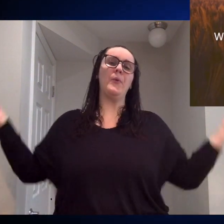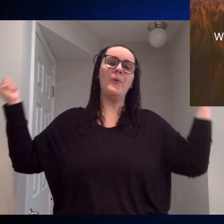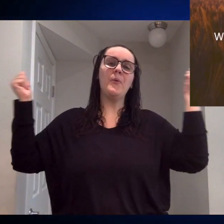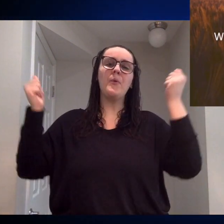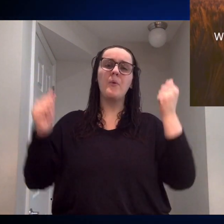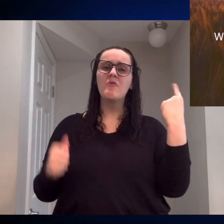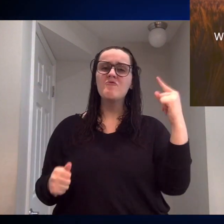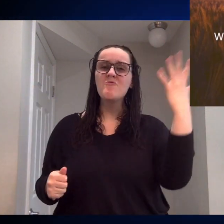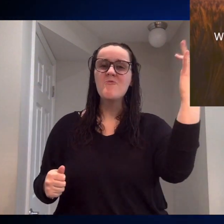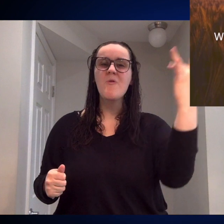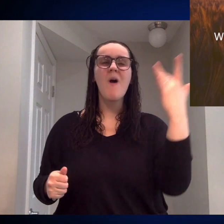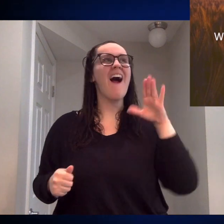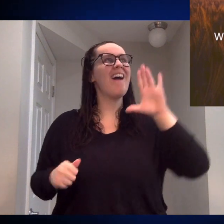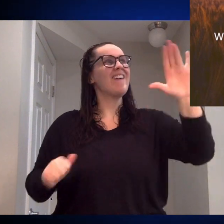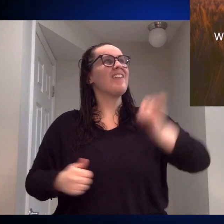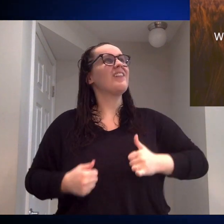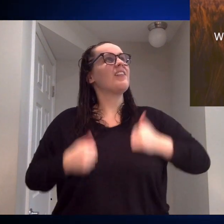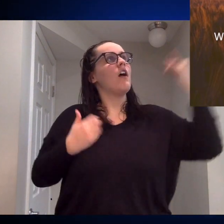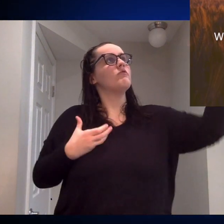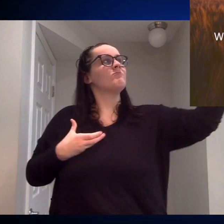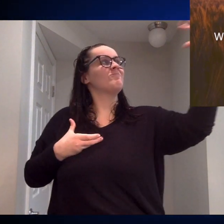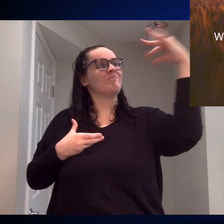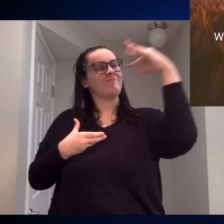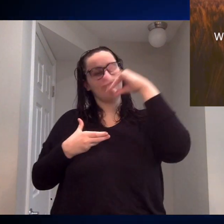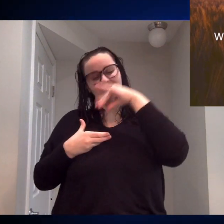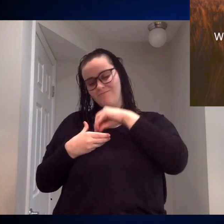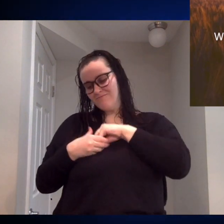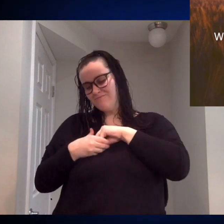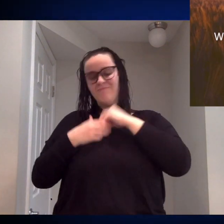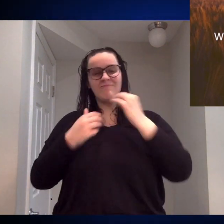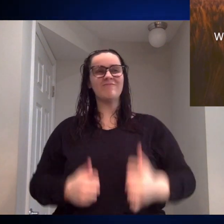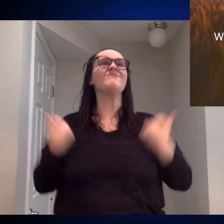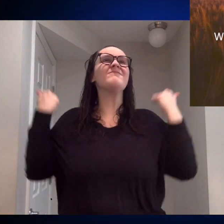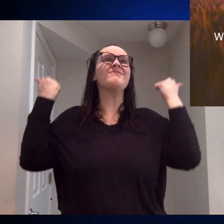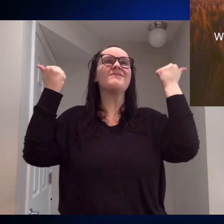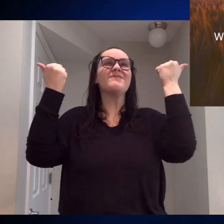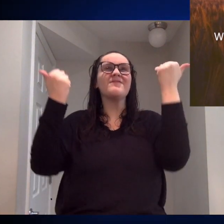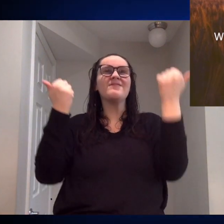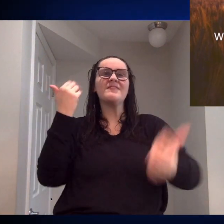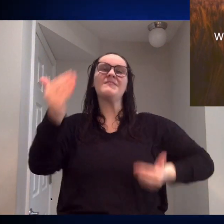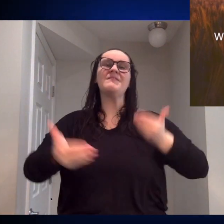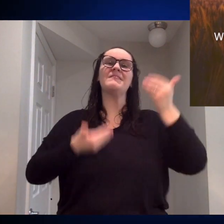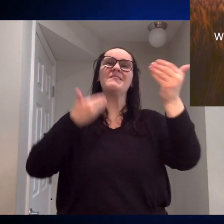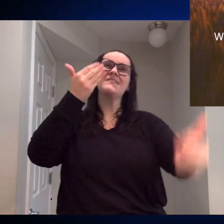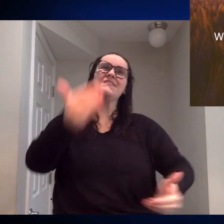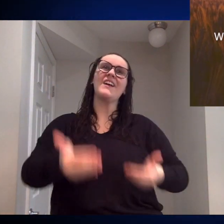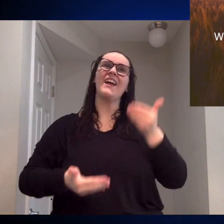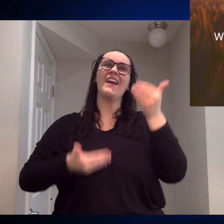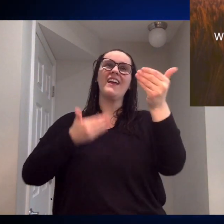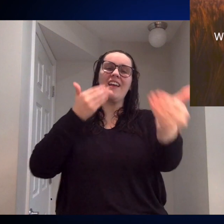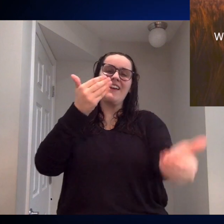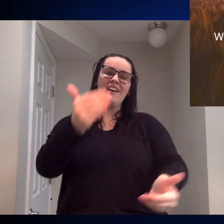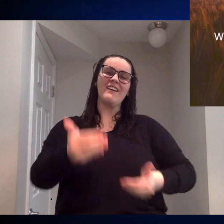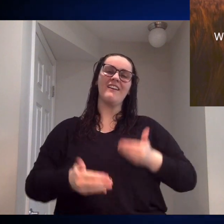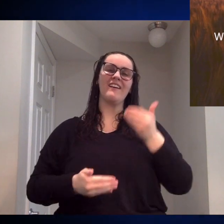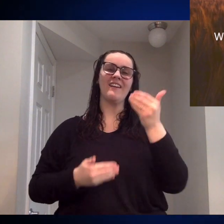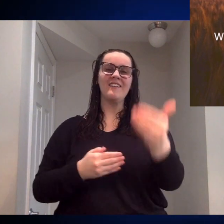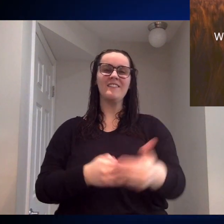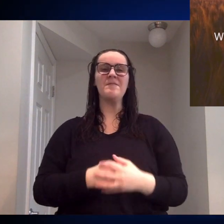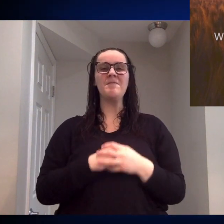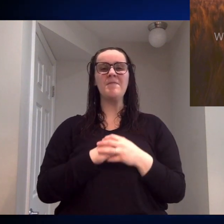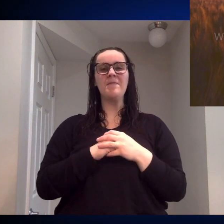is gone For we carry His life in our veins